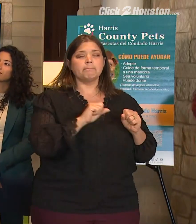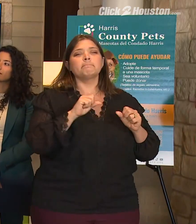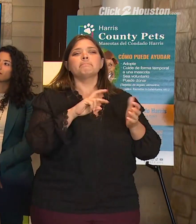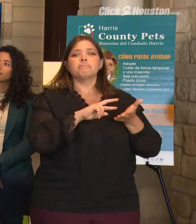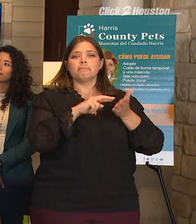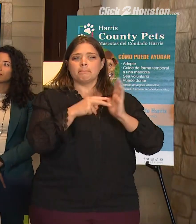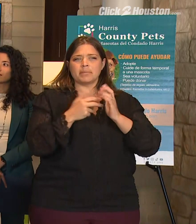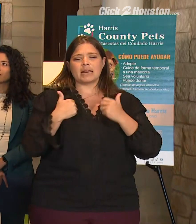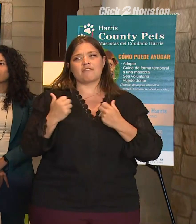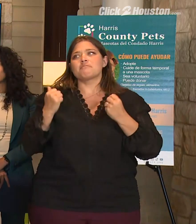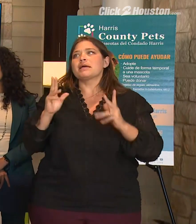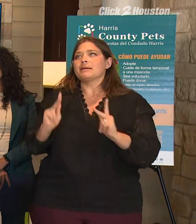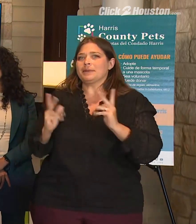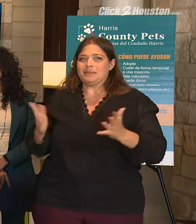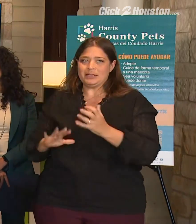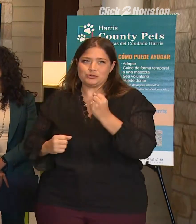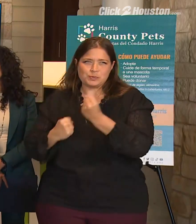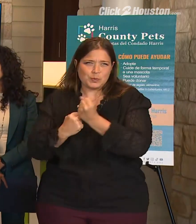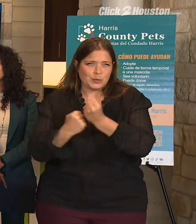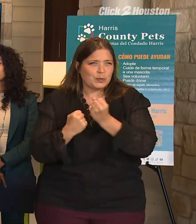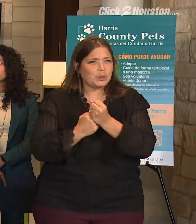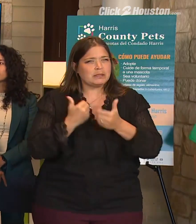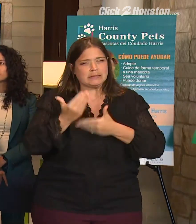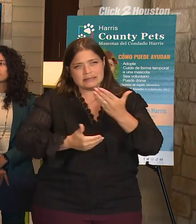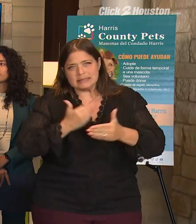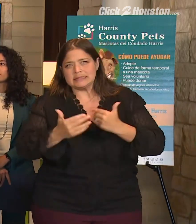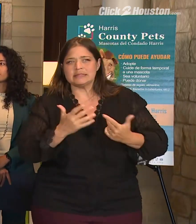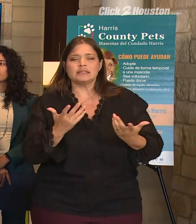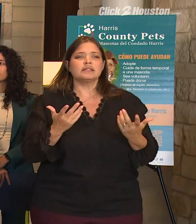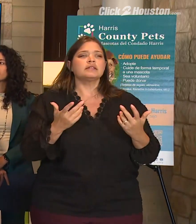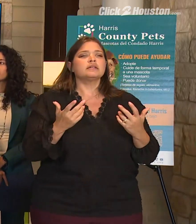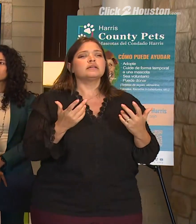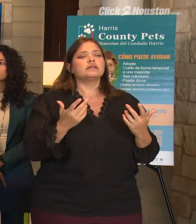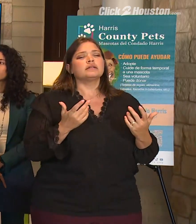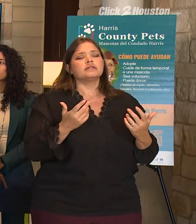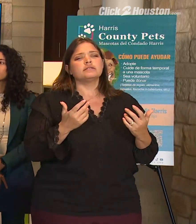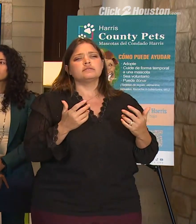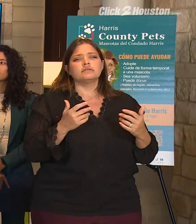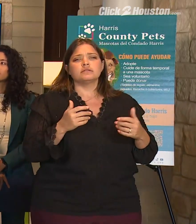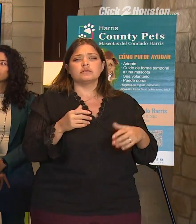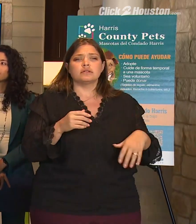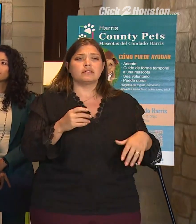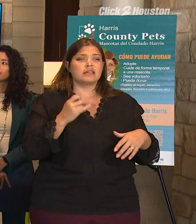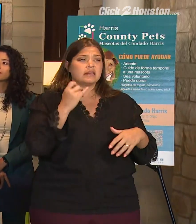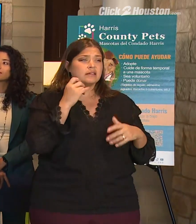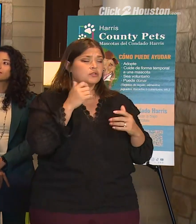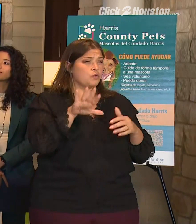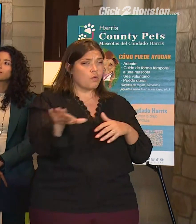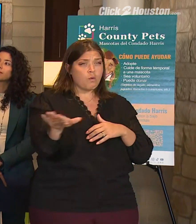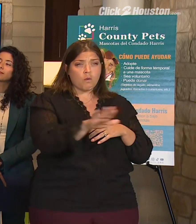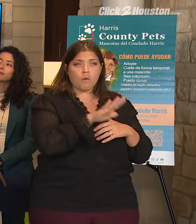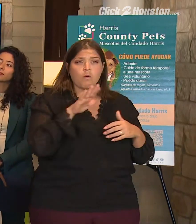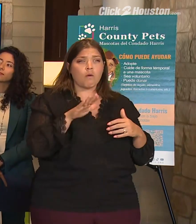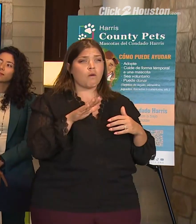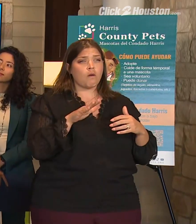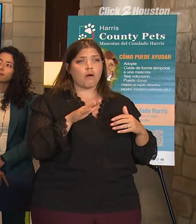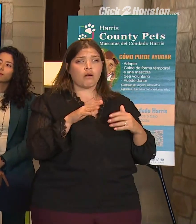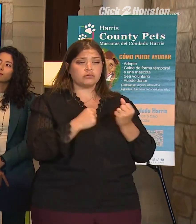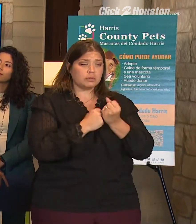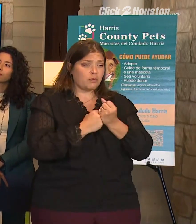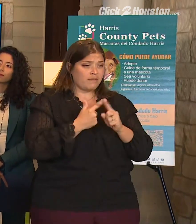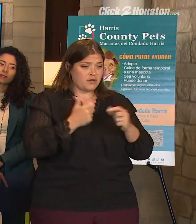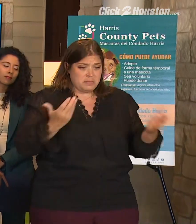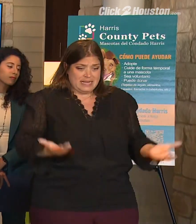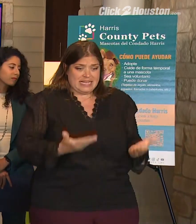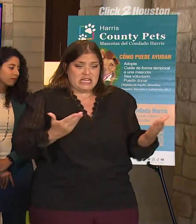that can guide you in the process of what that entails, the support that you can receive here to ensure that